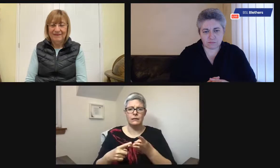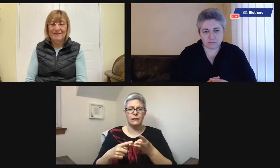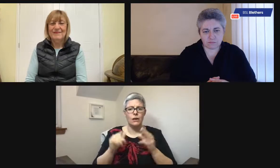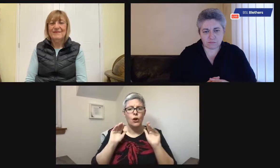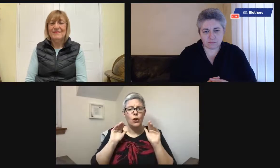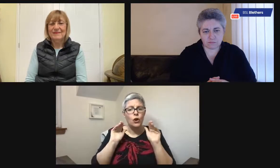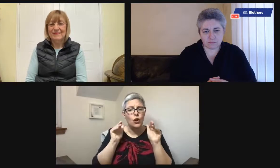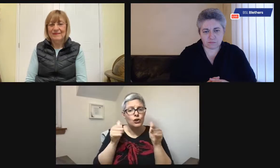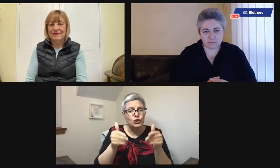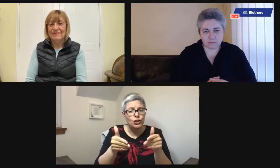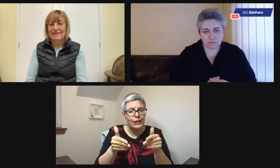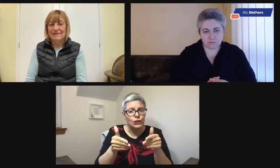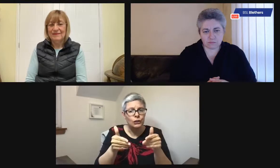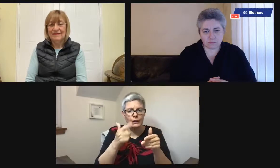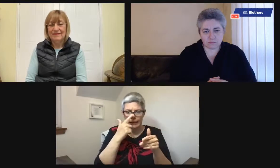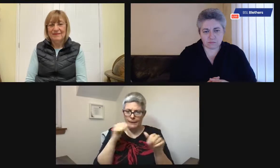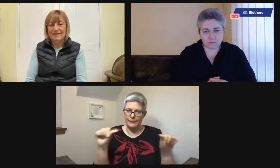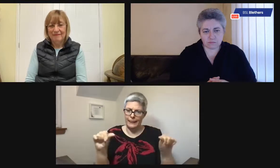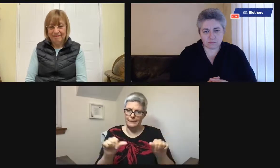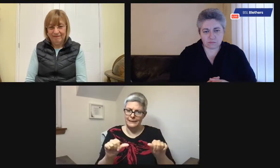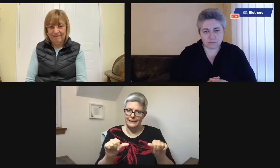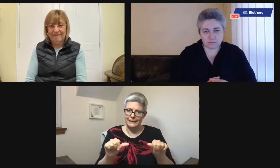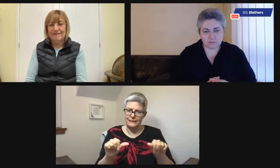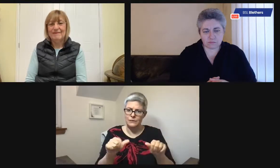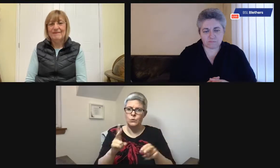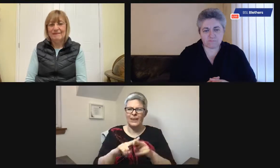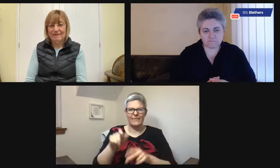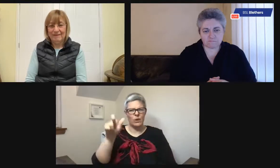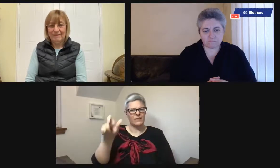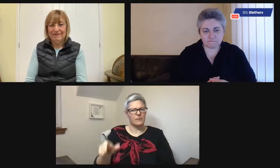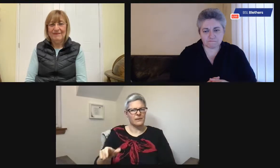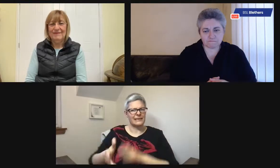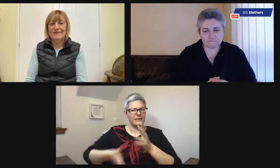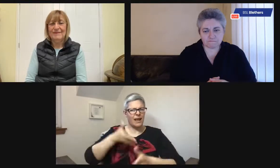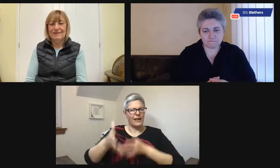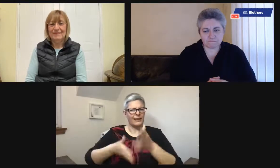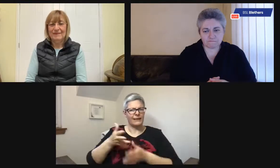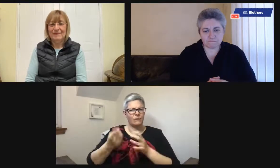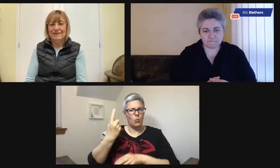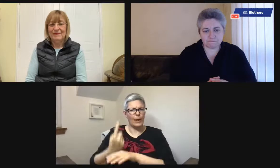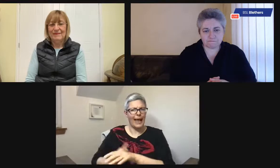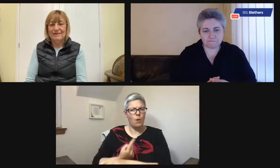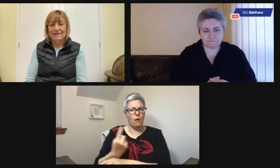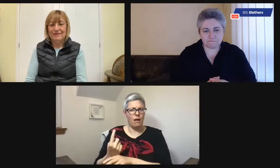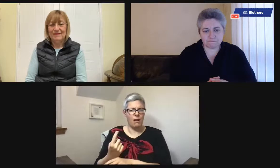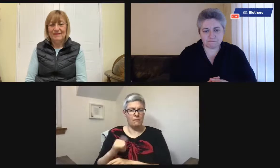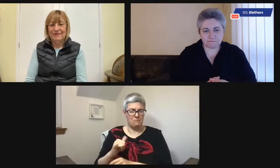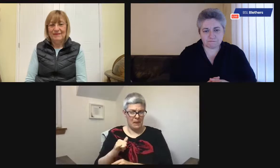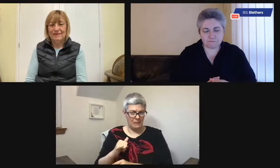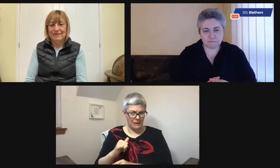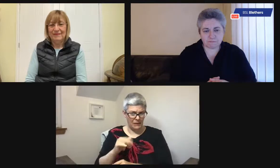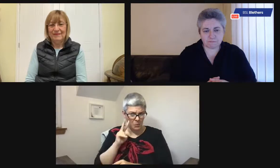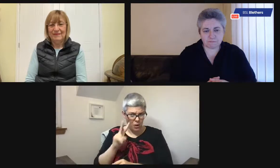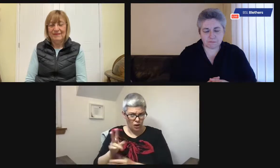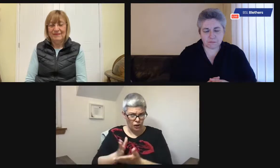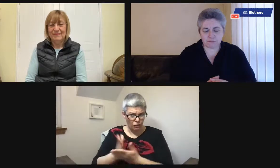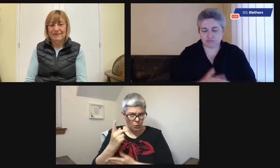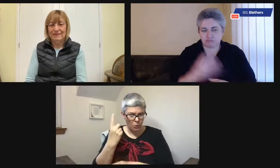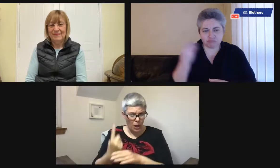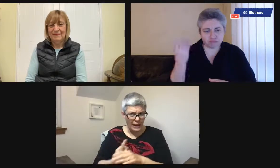They easily misunderstand things. Their concentration can be very limited. So if you have somebody on